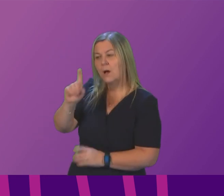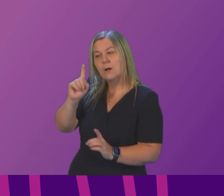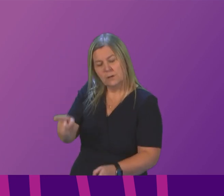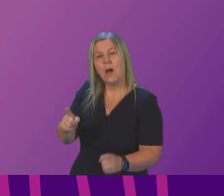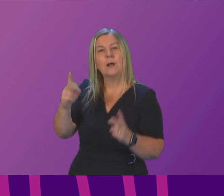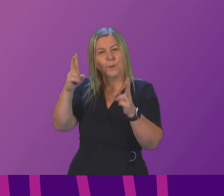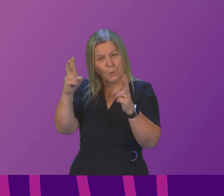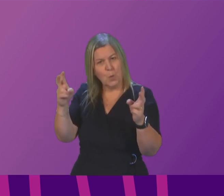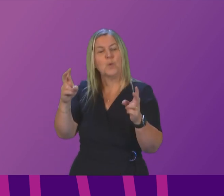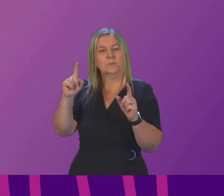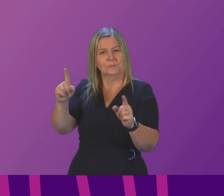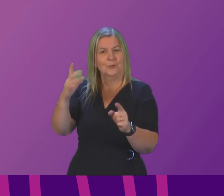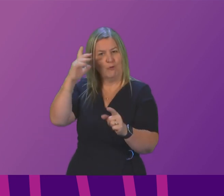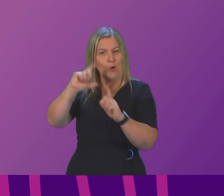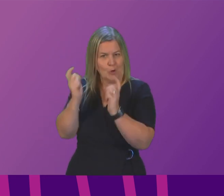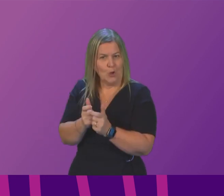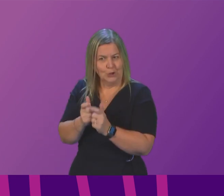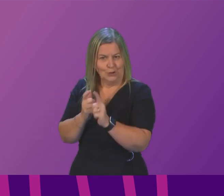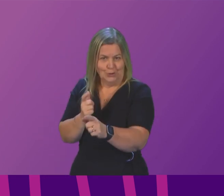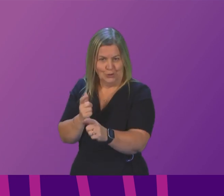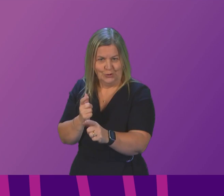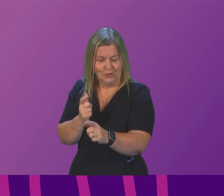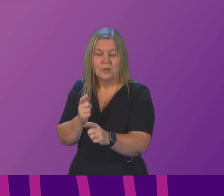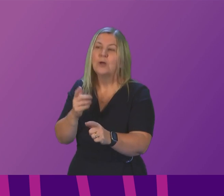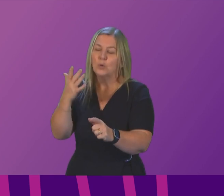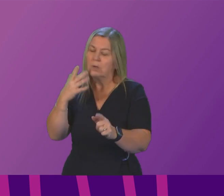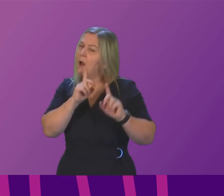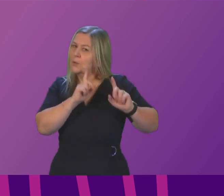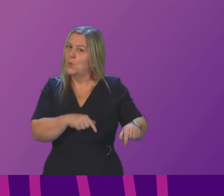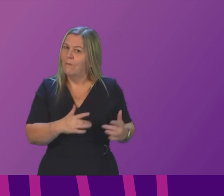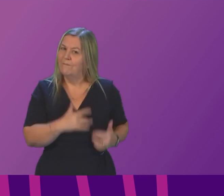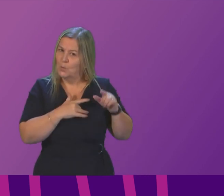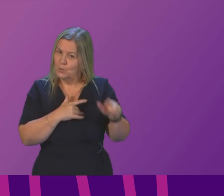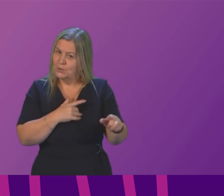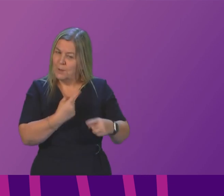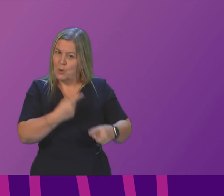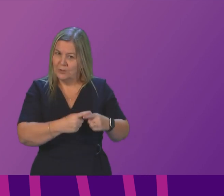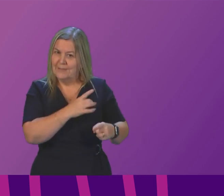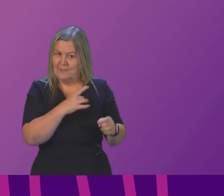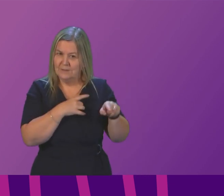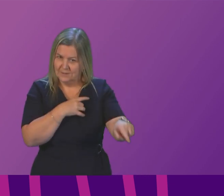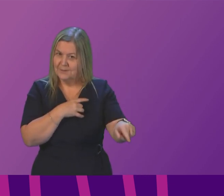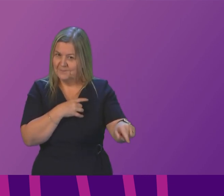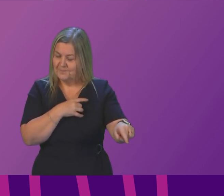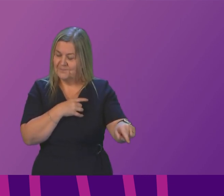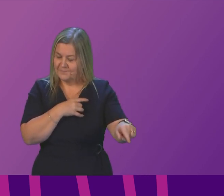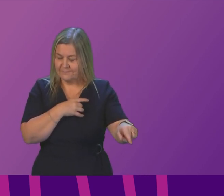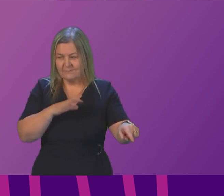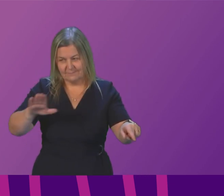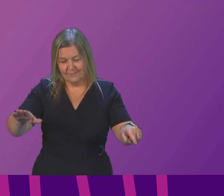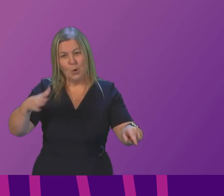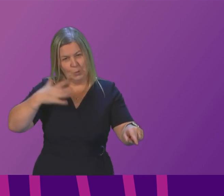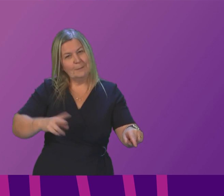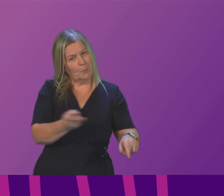Royal College of Emergency Medicine when it suits him and ignore the views of the Royal College of Emergency Medicine when it doesn't suit